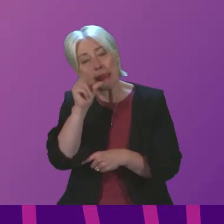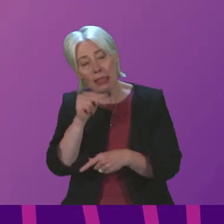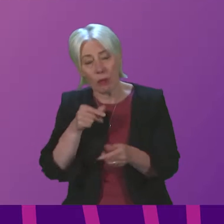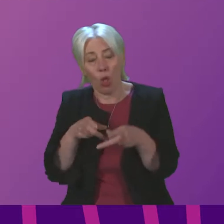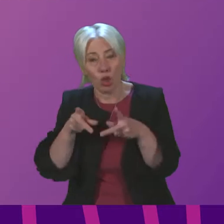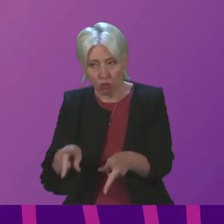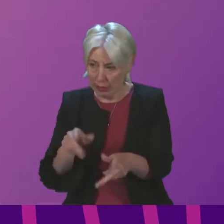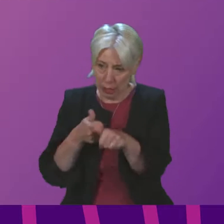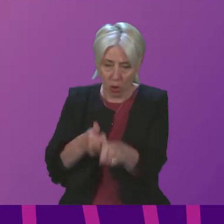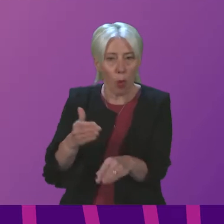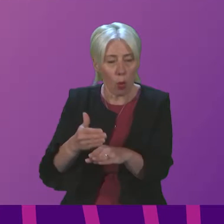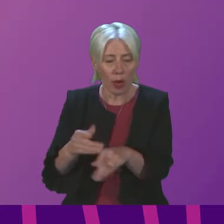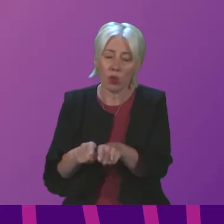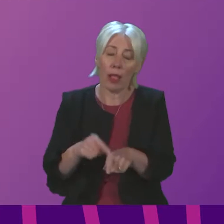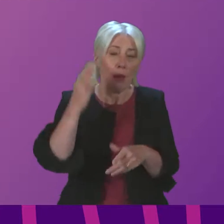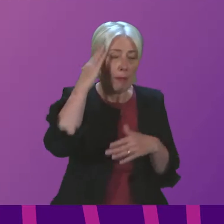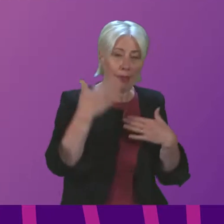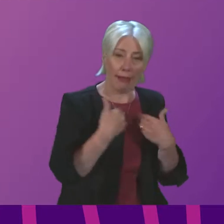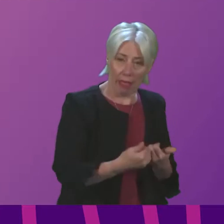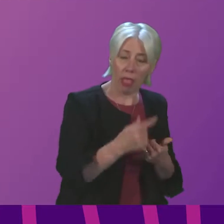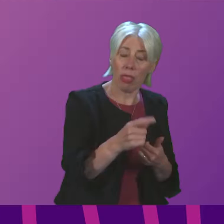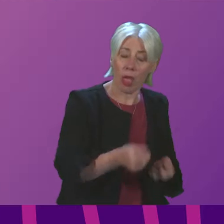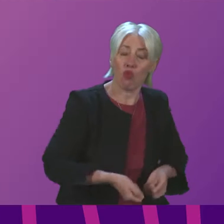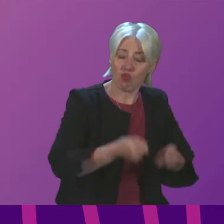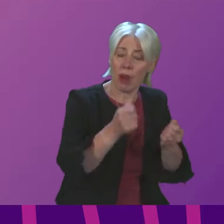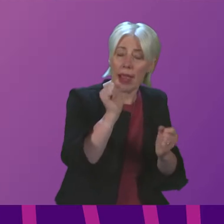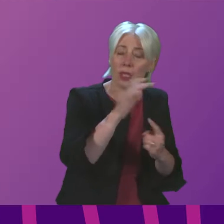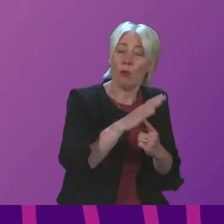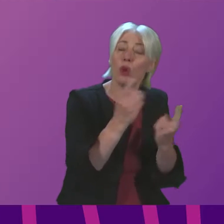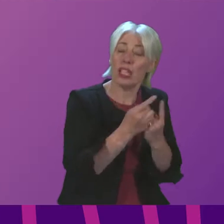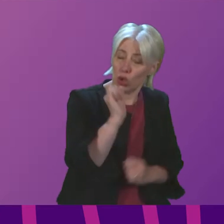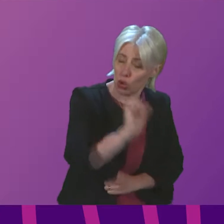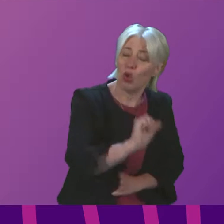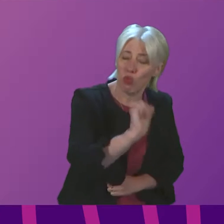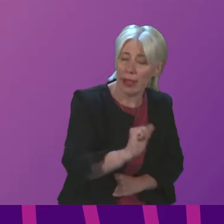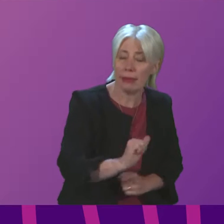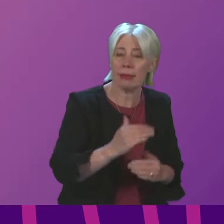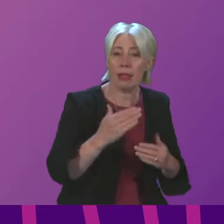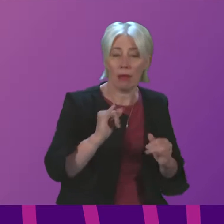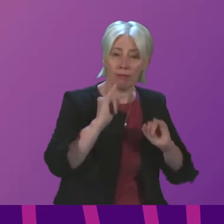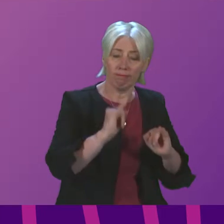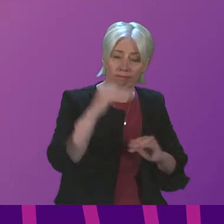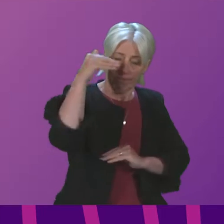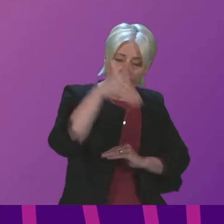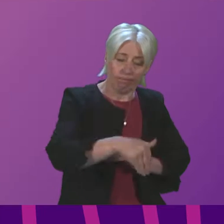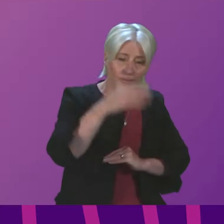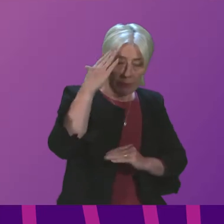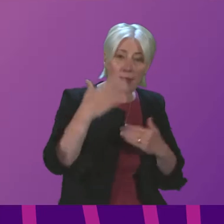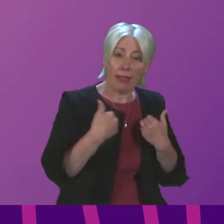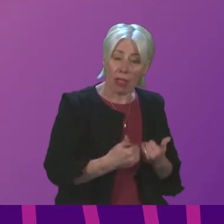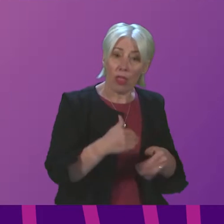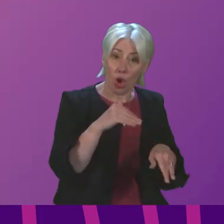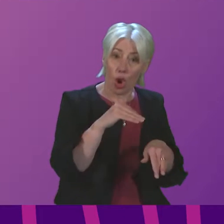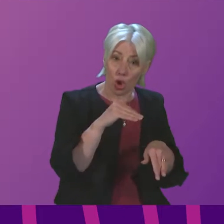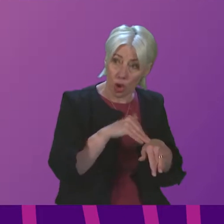that work. On mental health, and Willie Rennie raises an important issue here, because poor mental health can be both a cause and a consequence